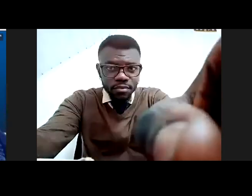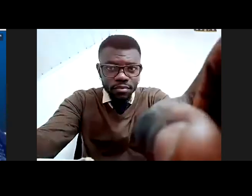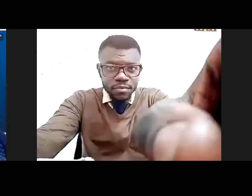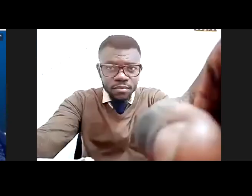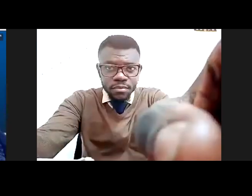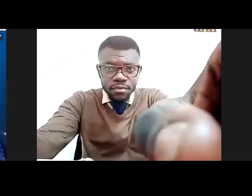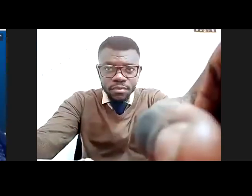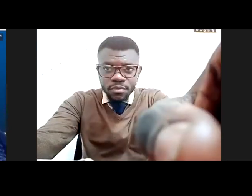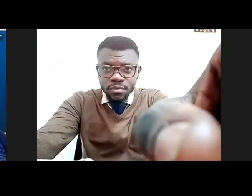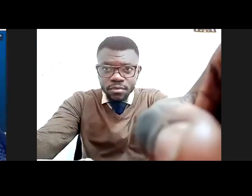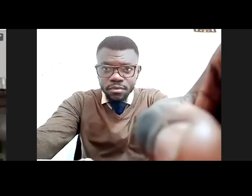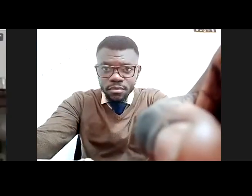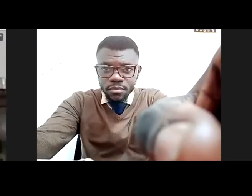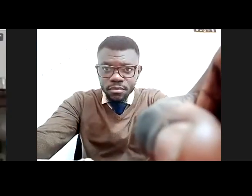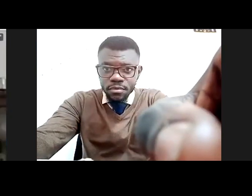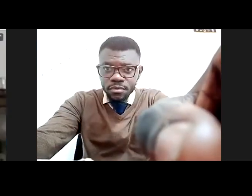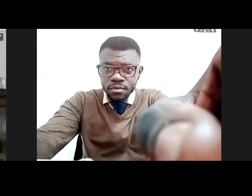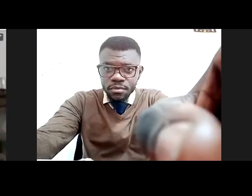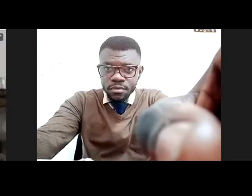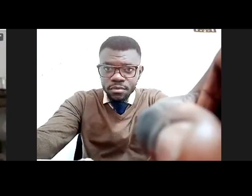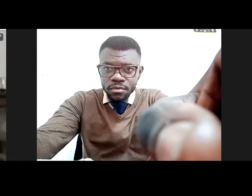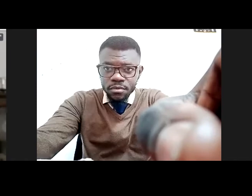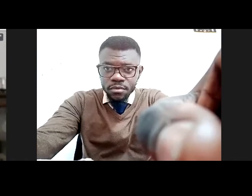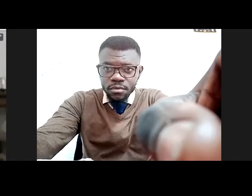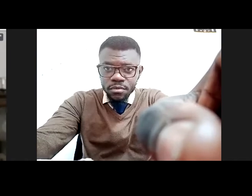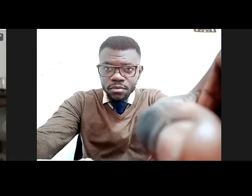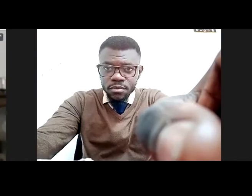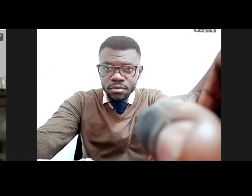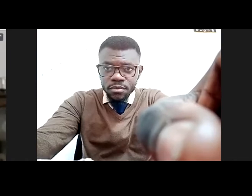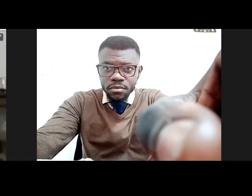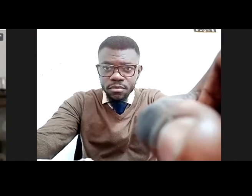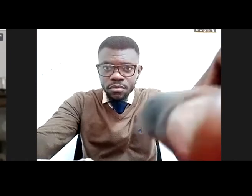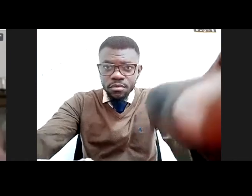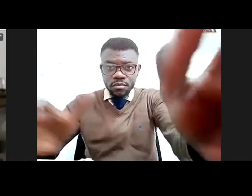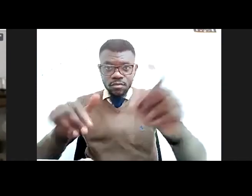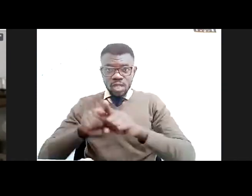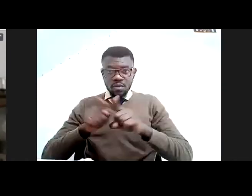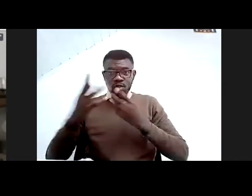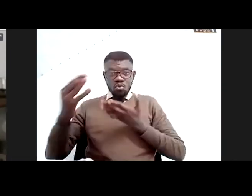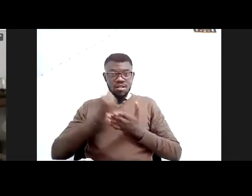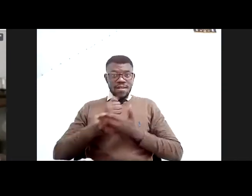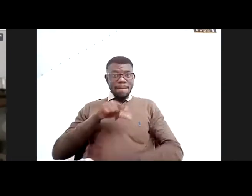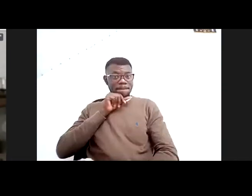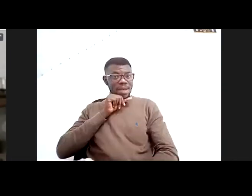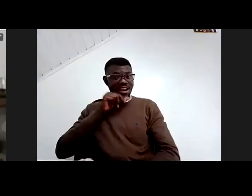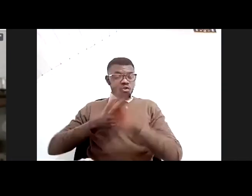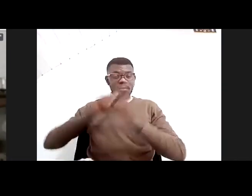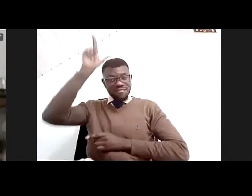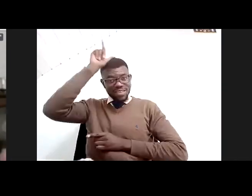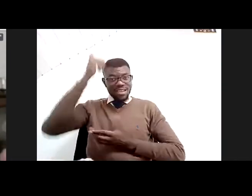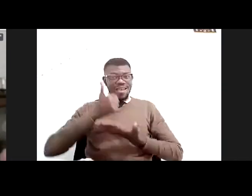that their women are going to do is that we hired a, a guy, man from their village to be their escort.